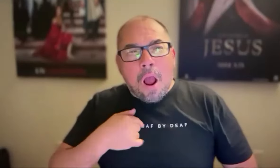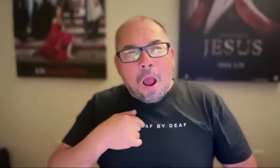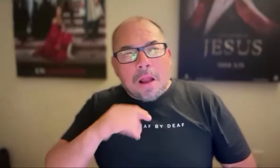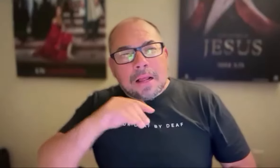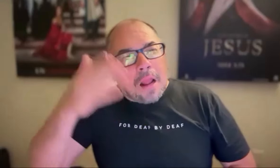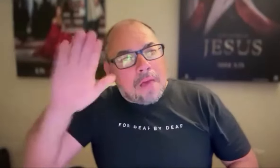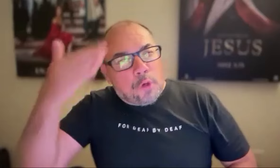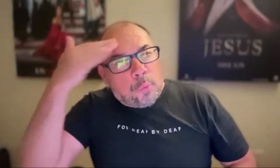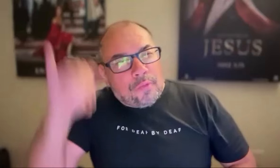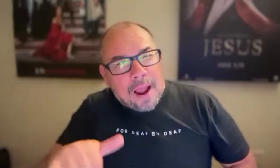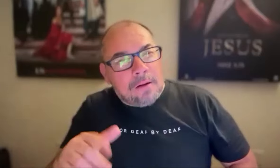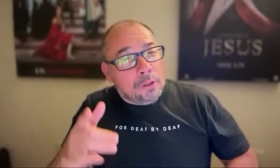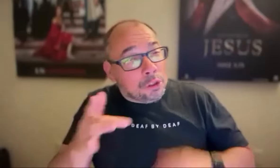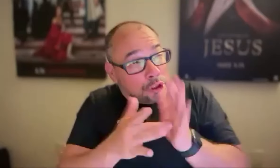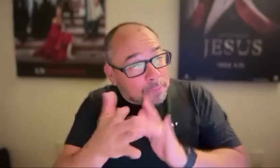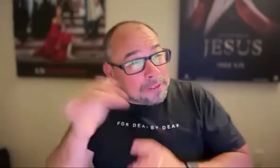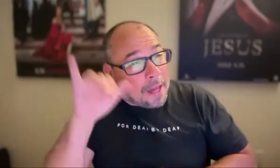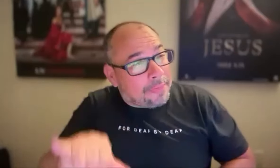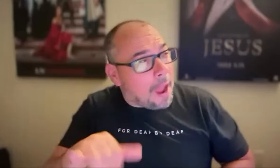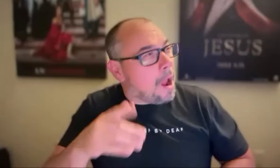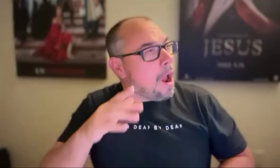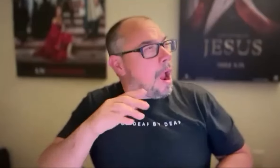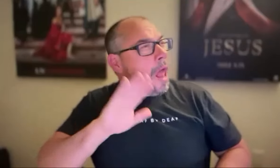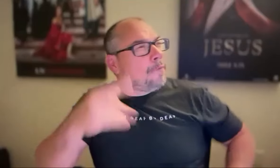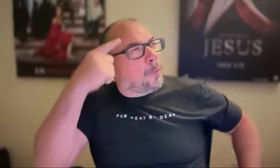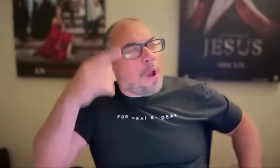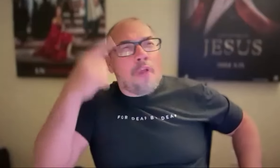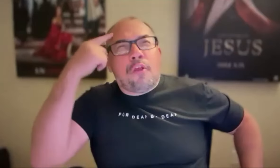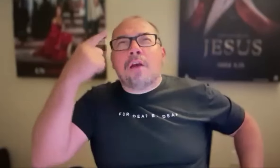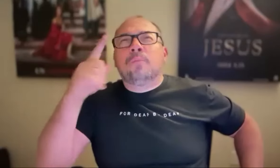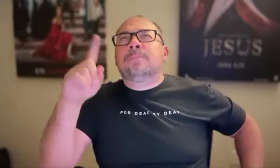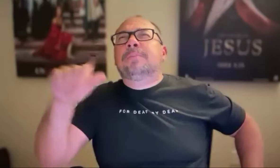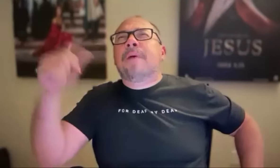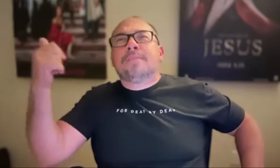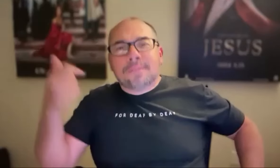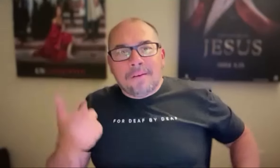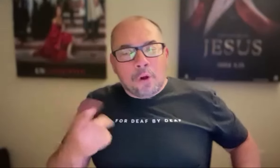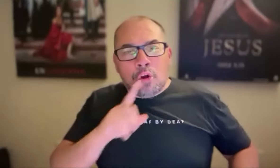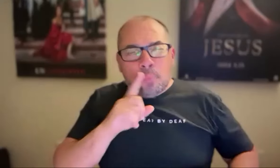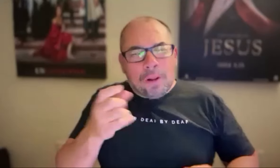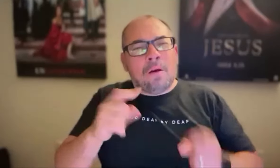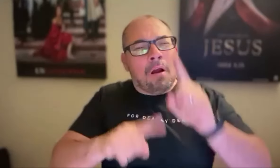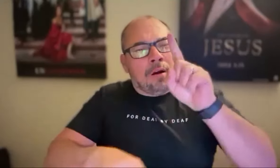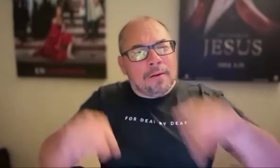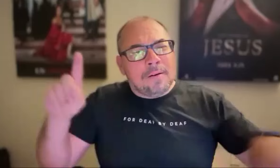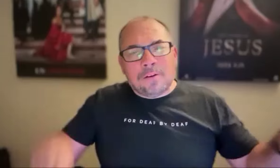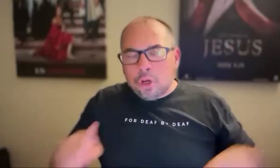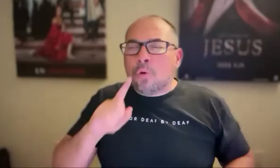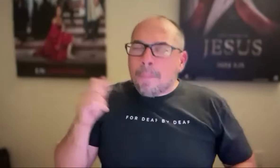I didn't know this part about Jesus's ministry or Jesus's life. And so there's been a number of